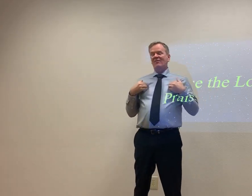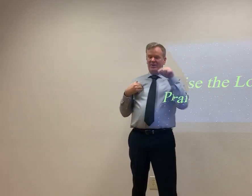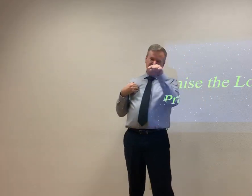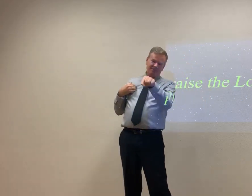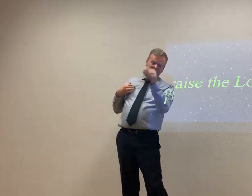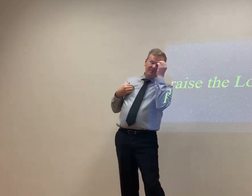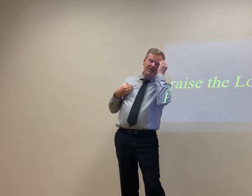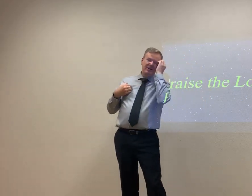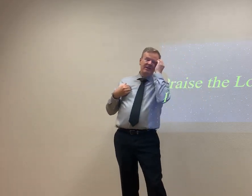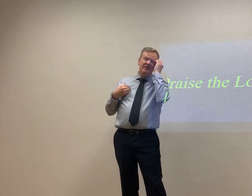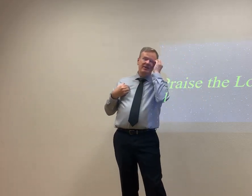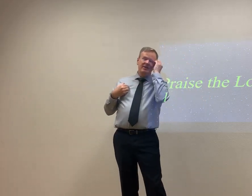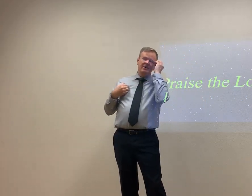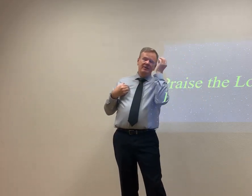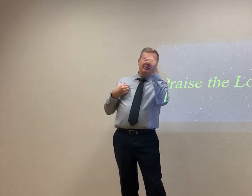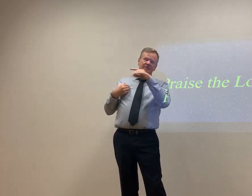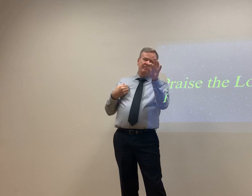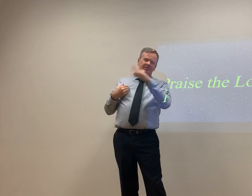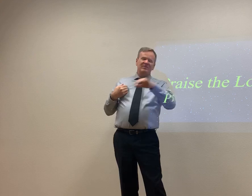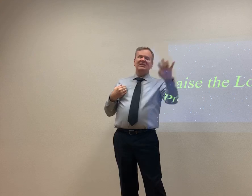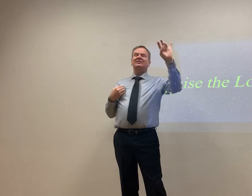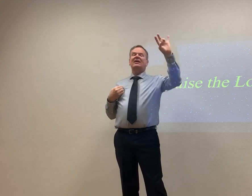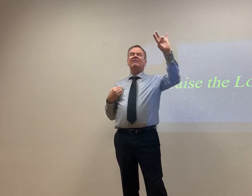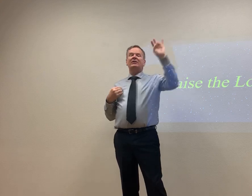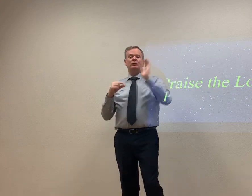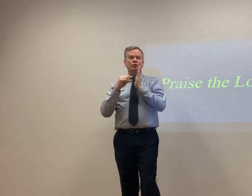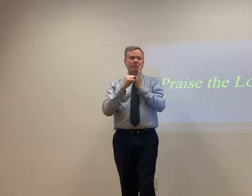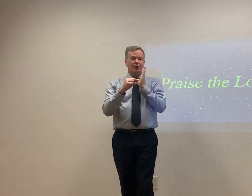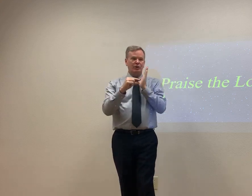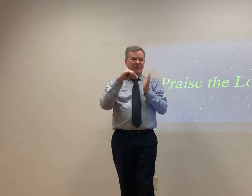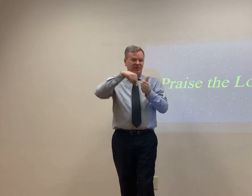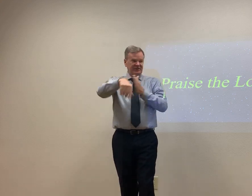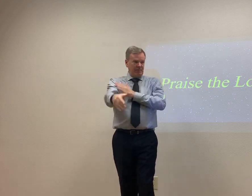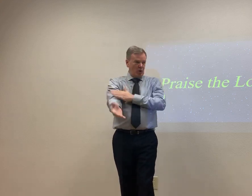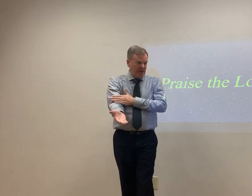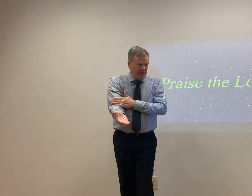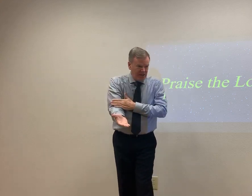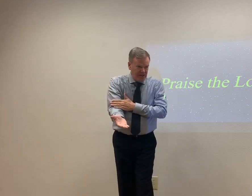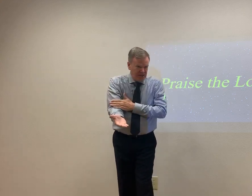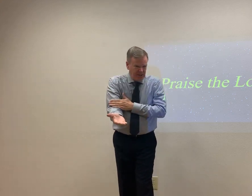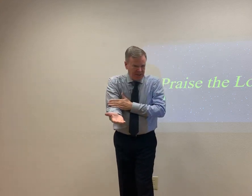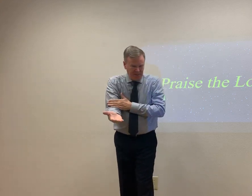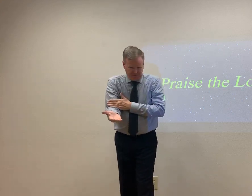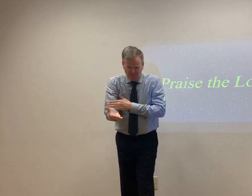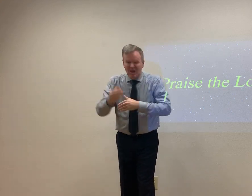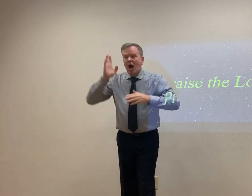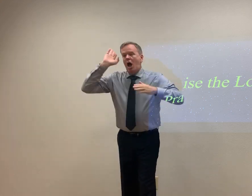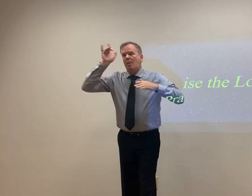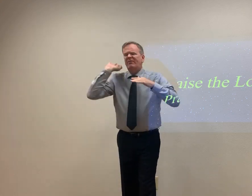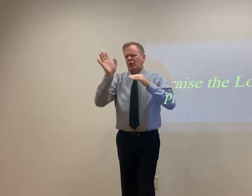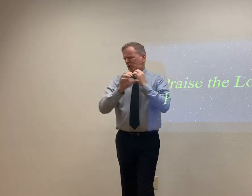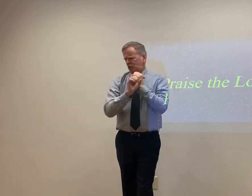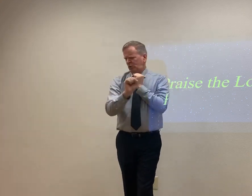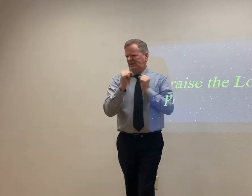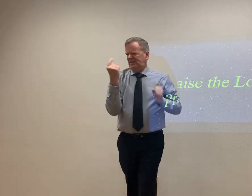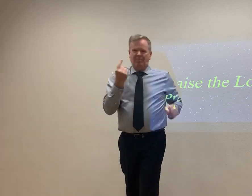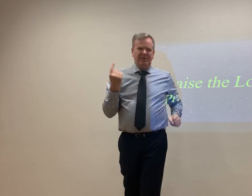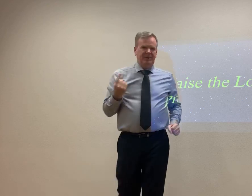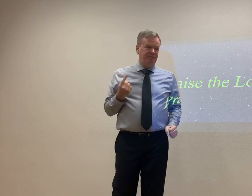I only have seven verses of scripture to share this morning. I hope that I'll be able